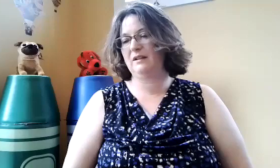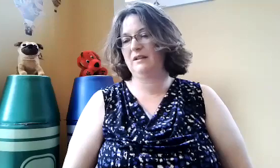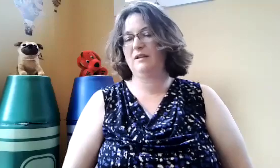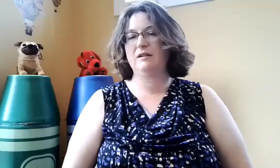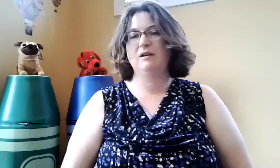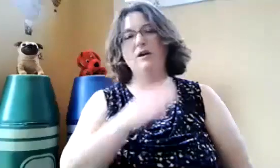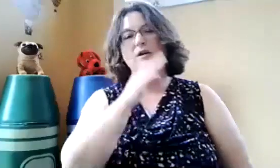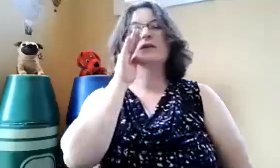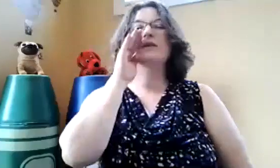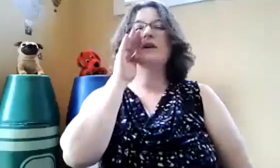Call.